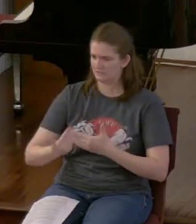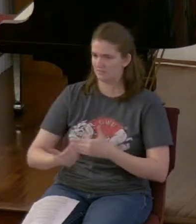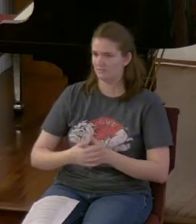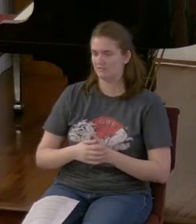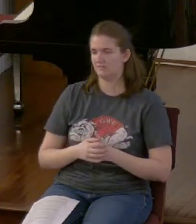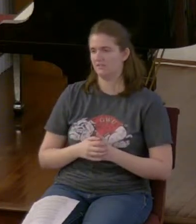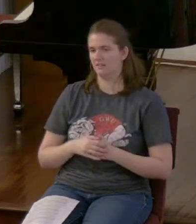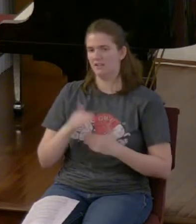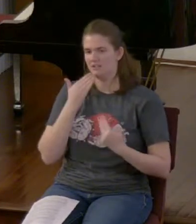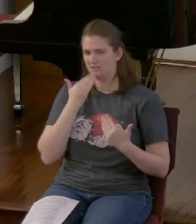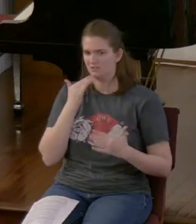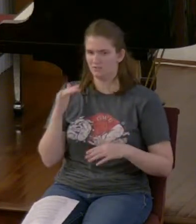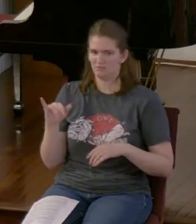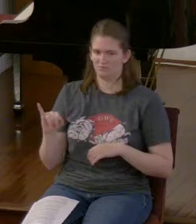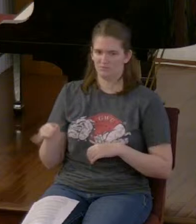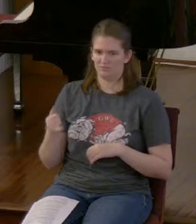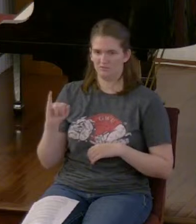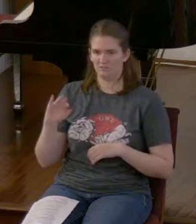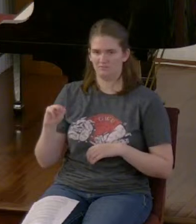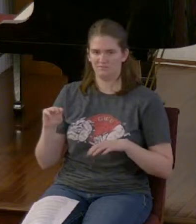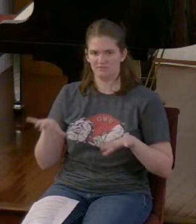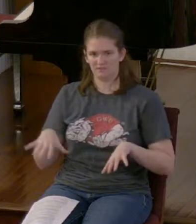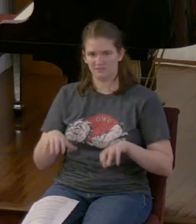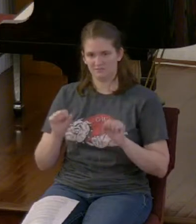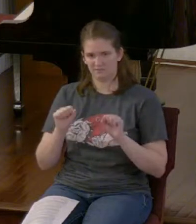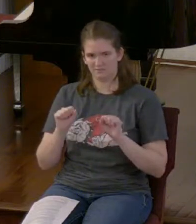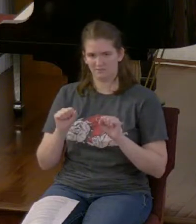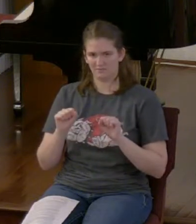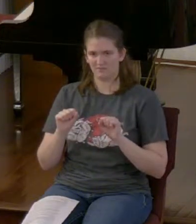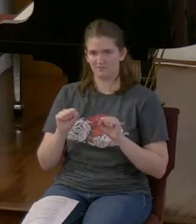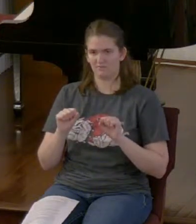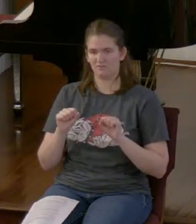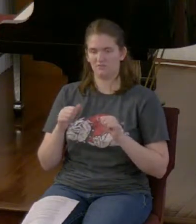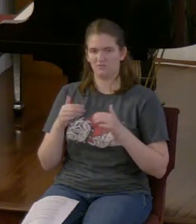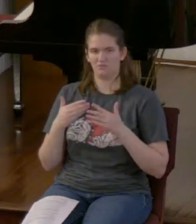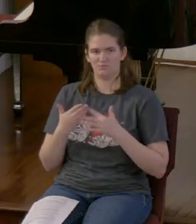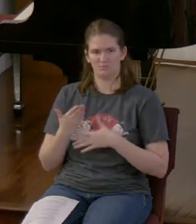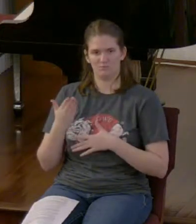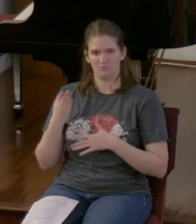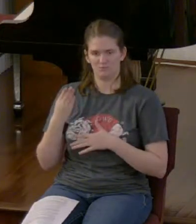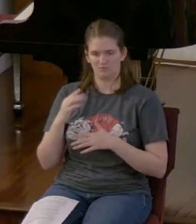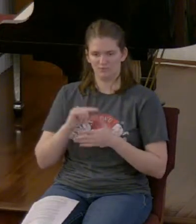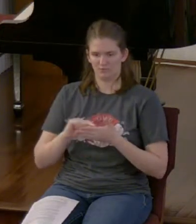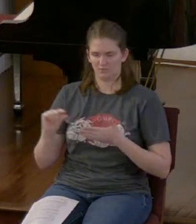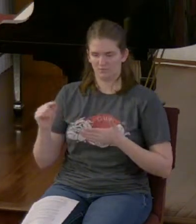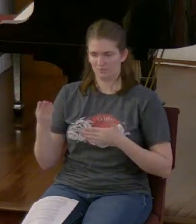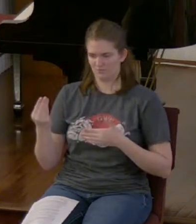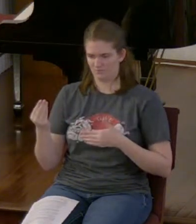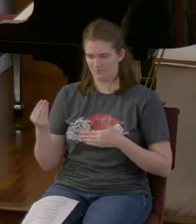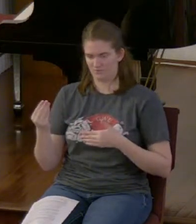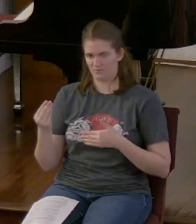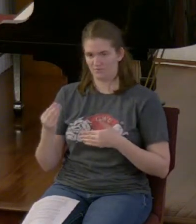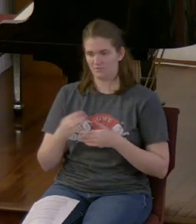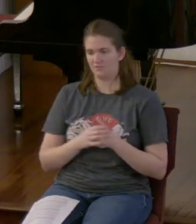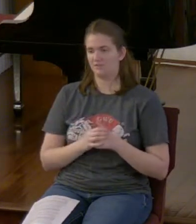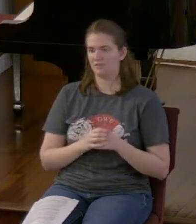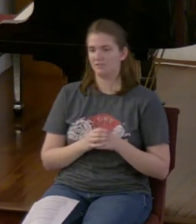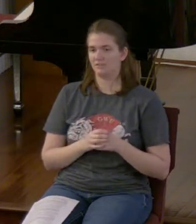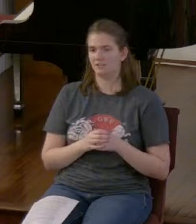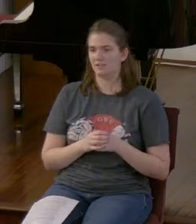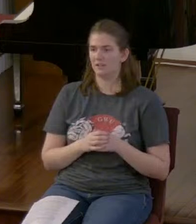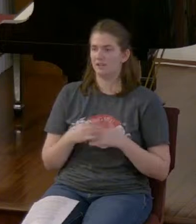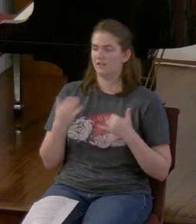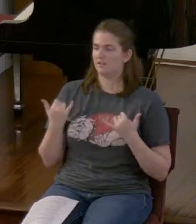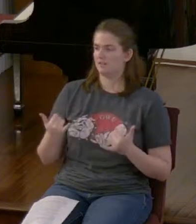Thank you, Jim, for covering last week and getting us through verse 14 of Daniel chapter 7. And we're going to do our